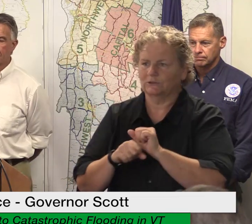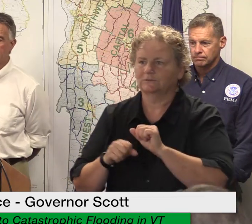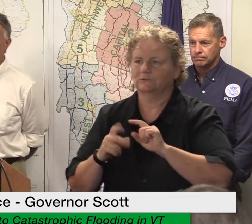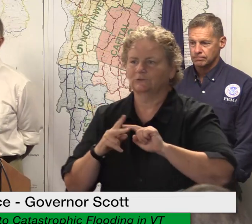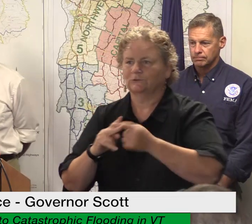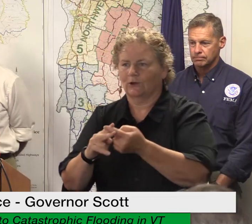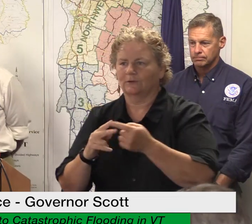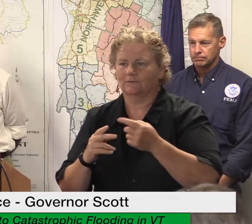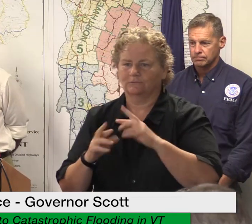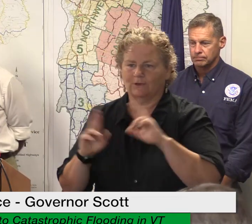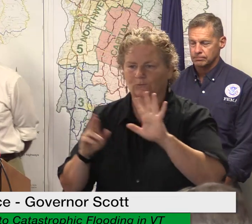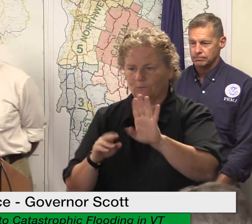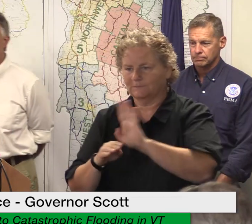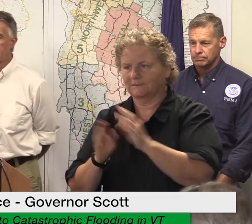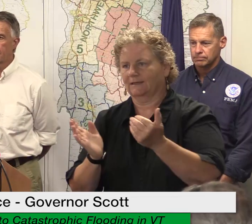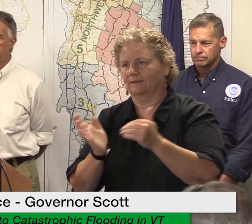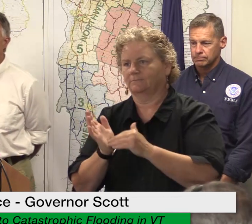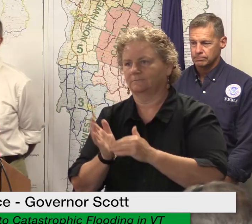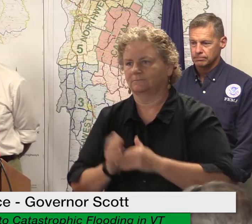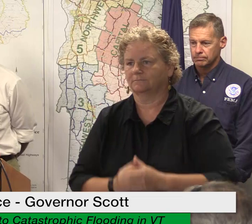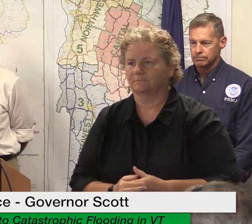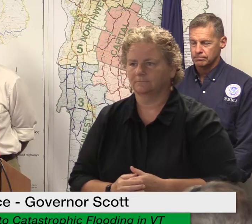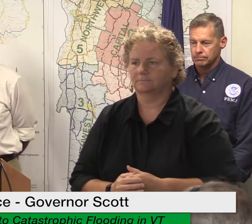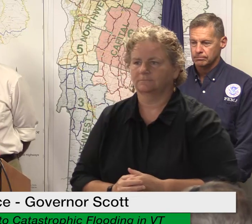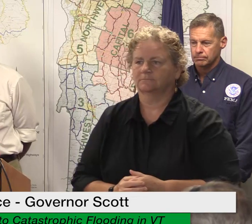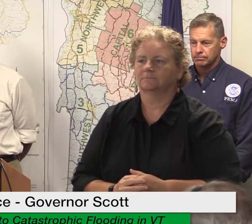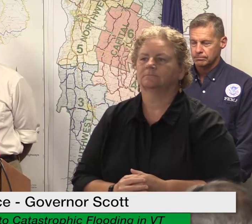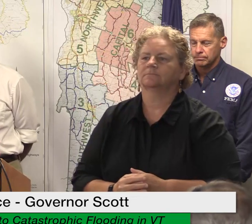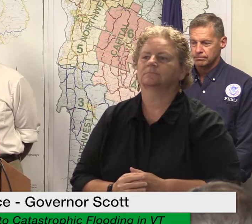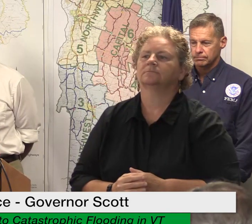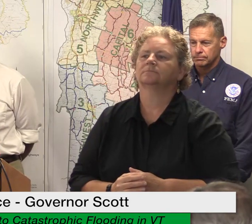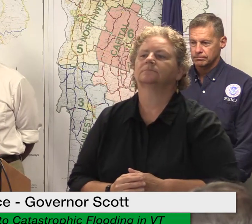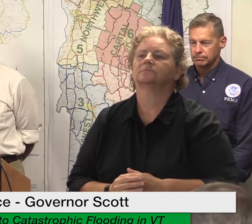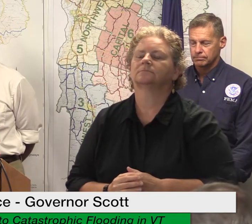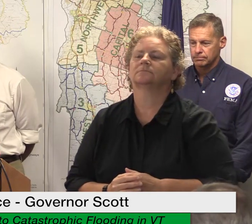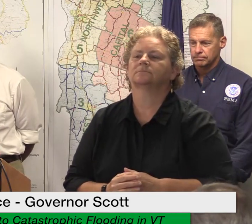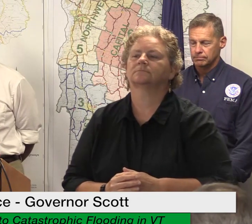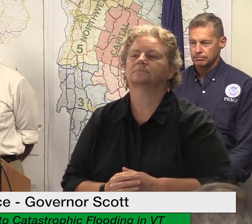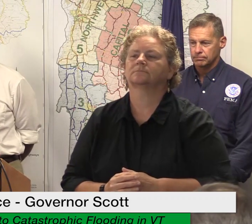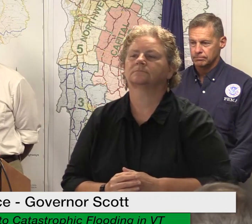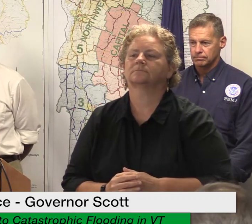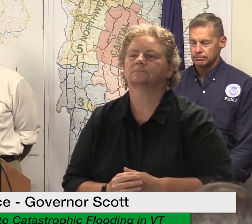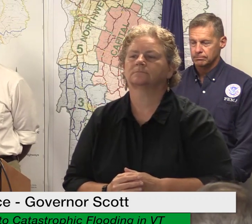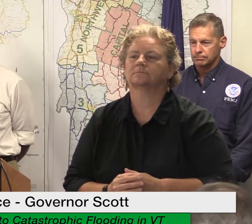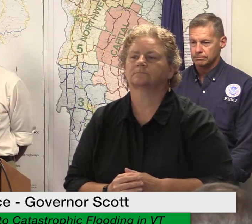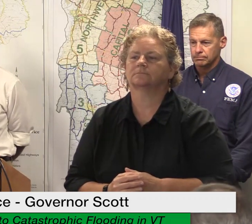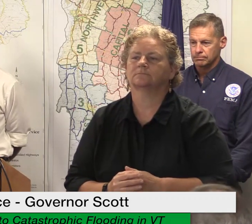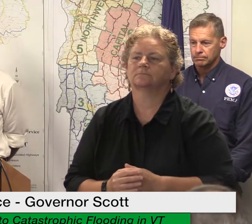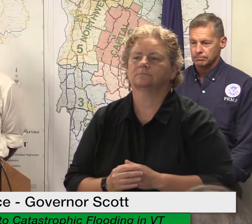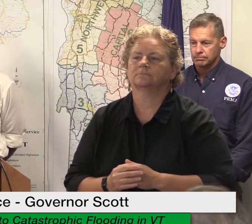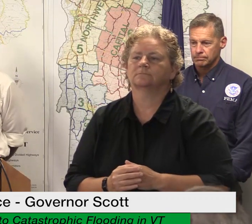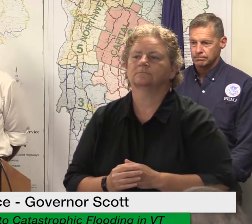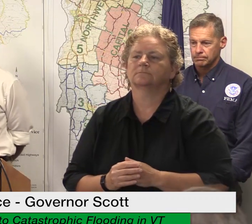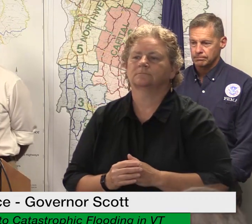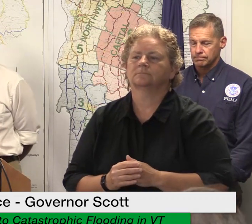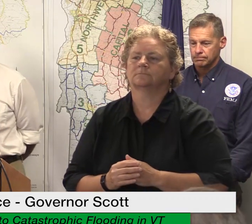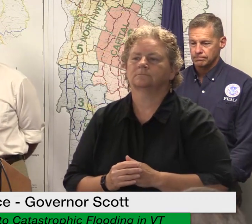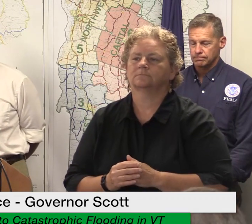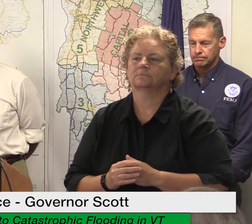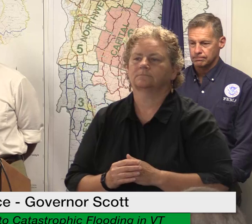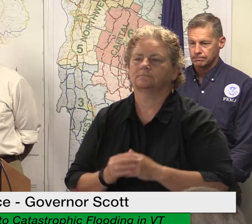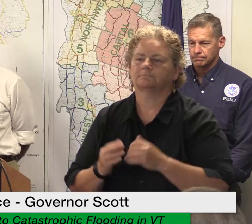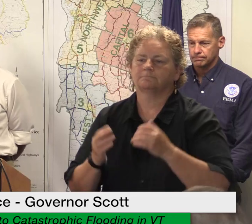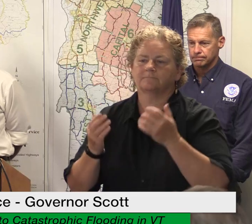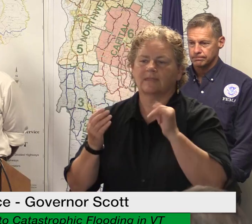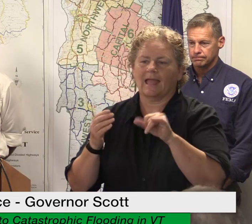program is working tirelessly on the details and we're committed to making this process as efficient and transparent